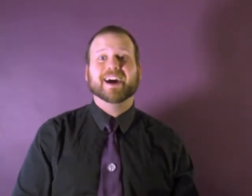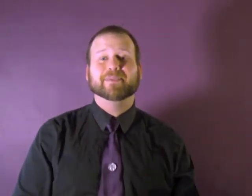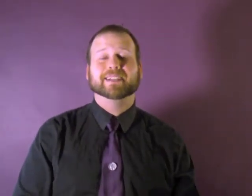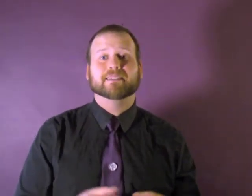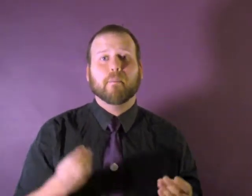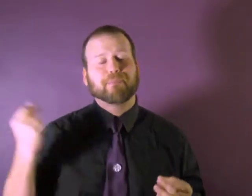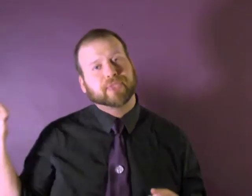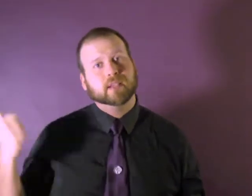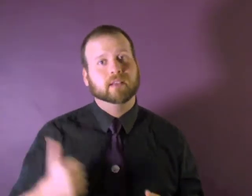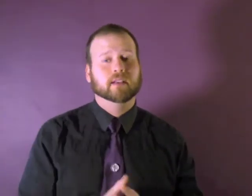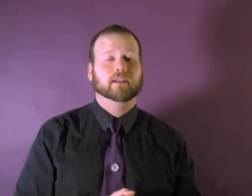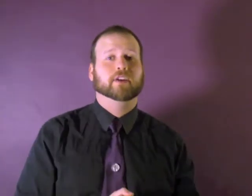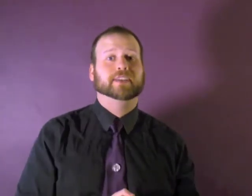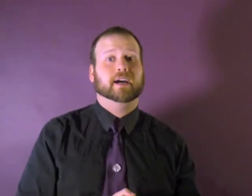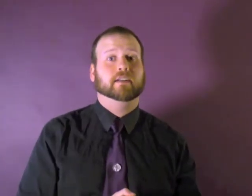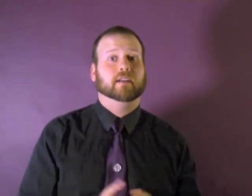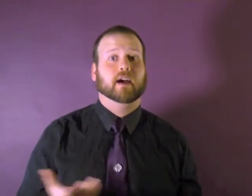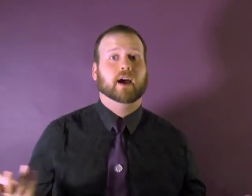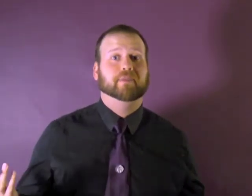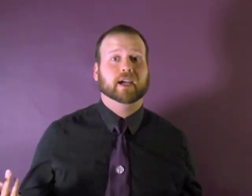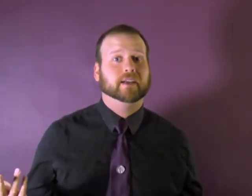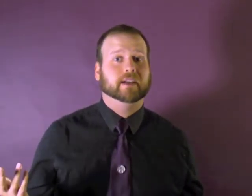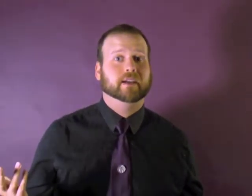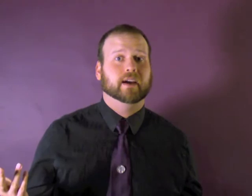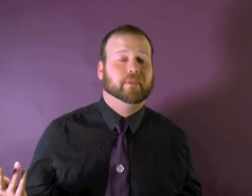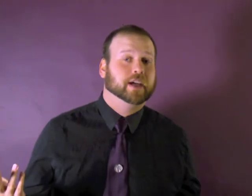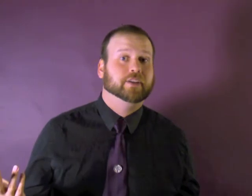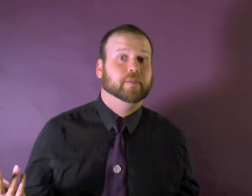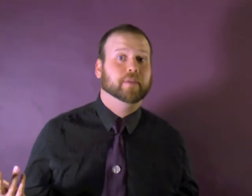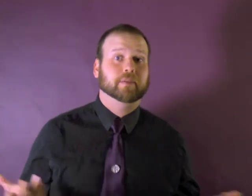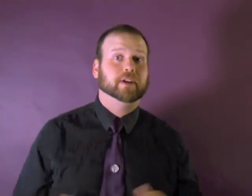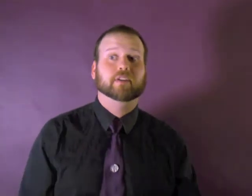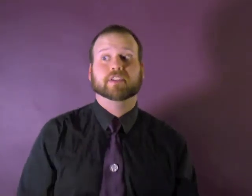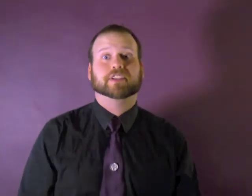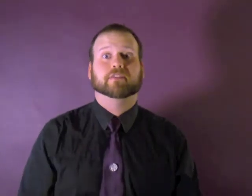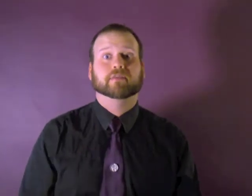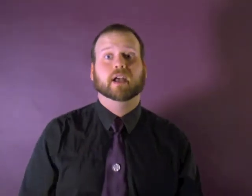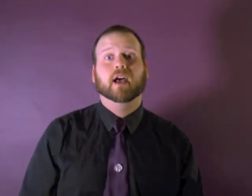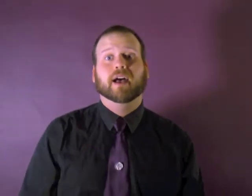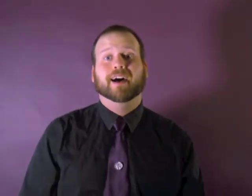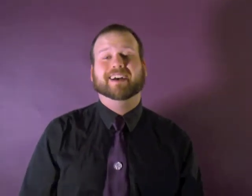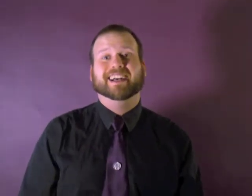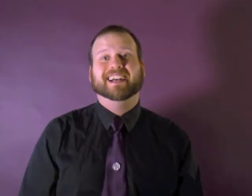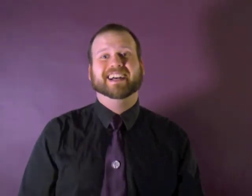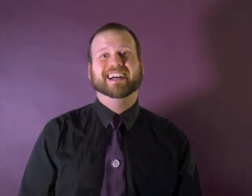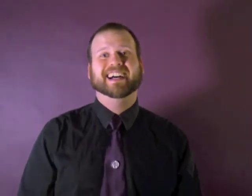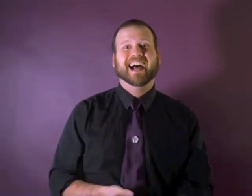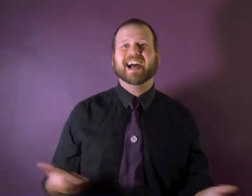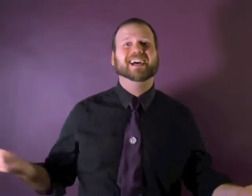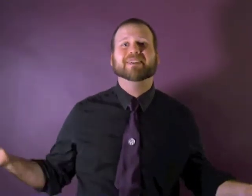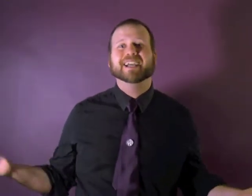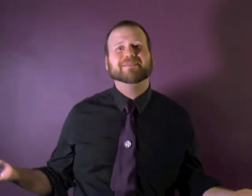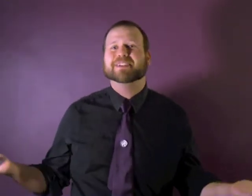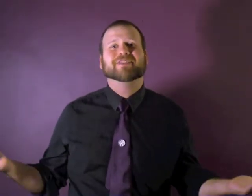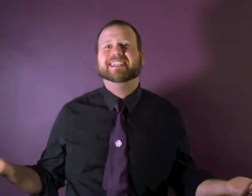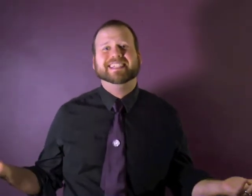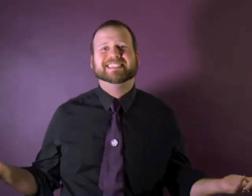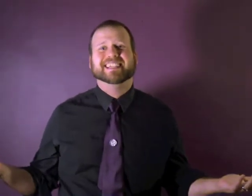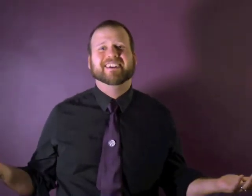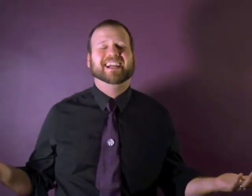comics goes out. I'm not going to do them, I'm going to do other stuff. I've a bunch of ideas, all